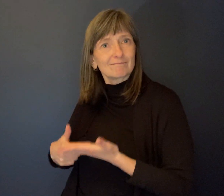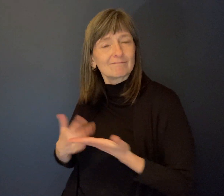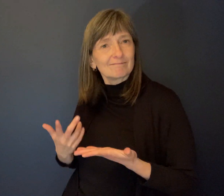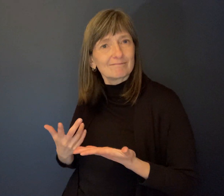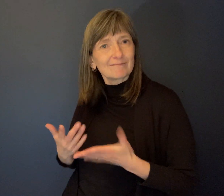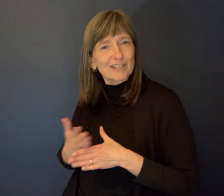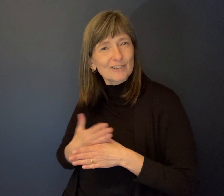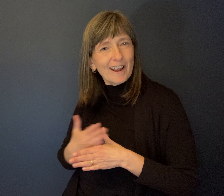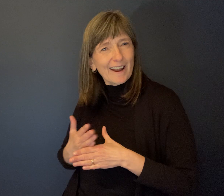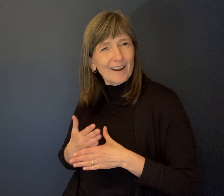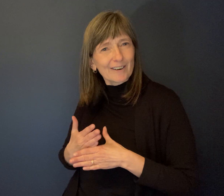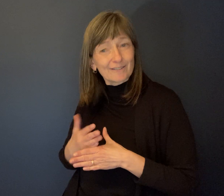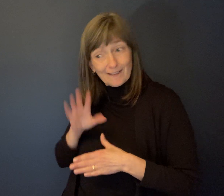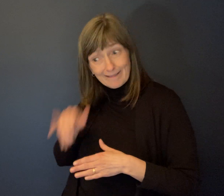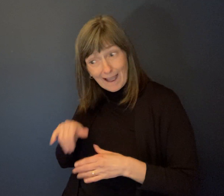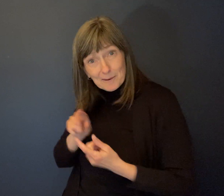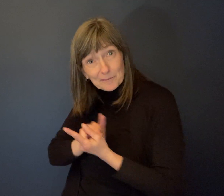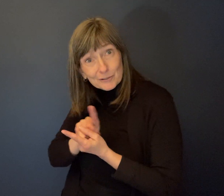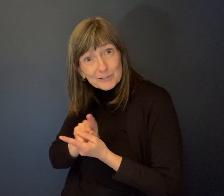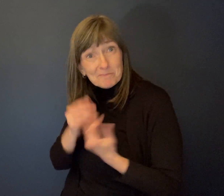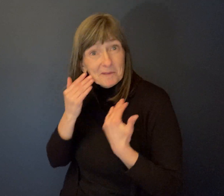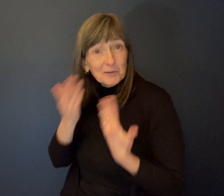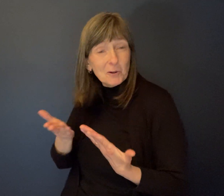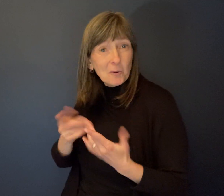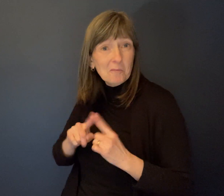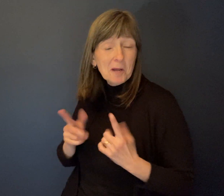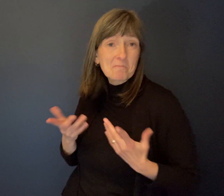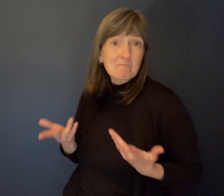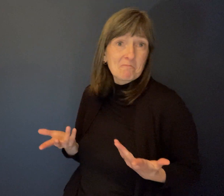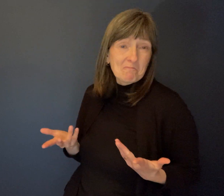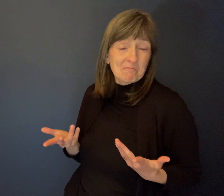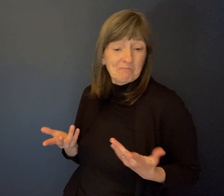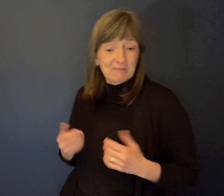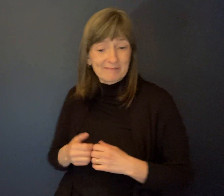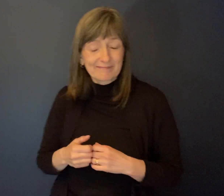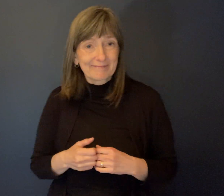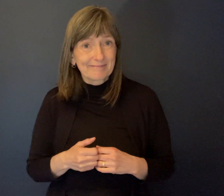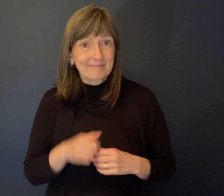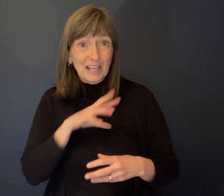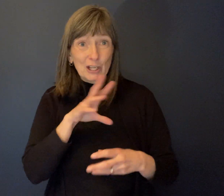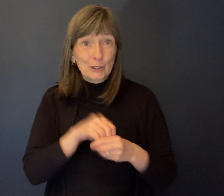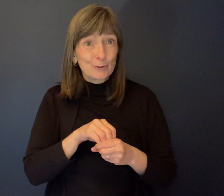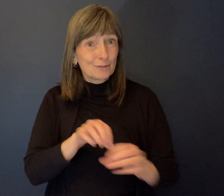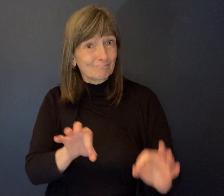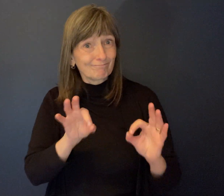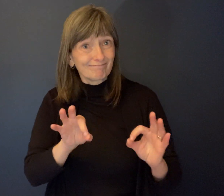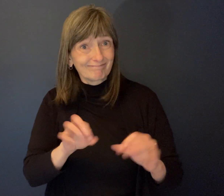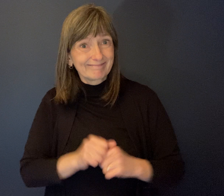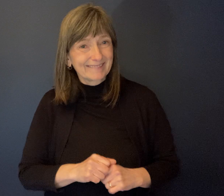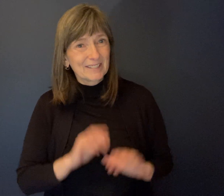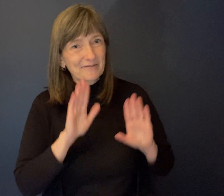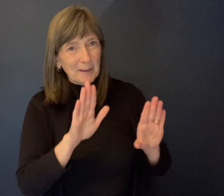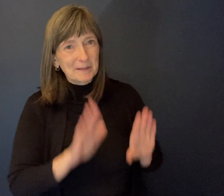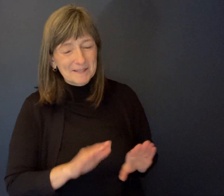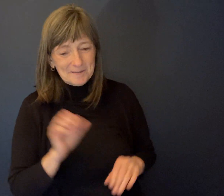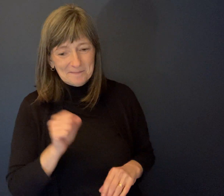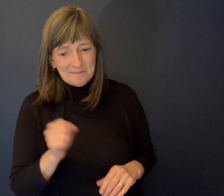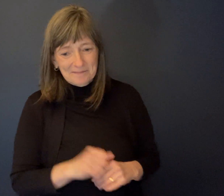your stories with her. And that's inclusion at its best. It's fabulous. Yes. I met him many years